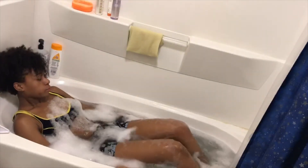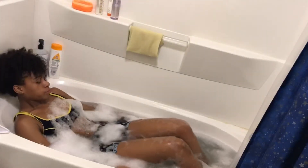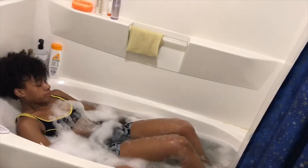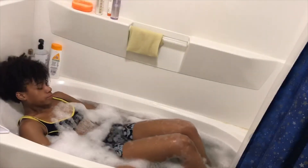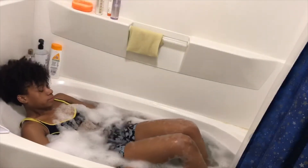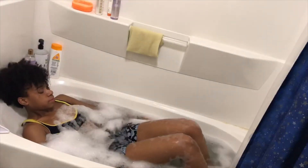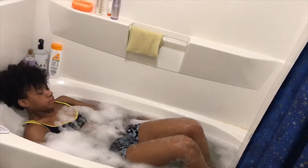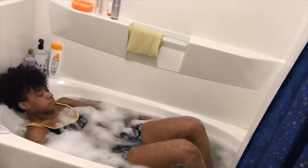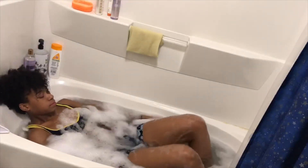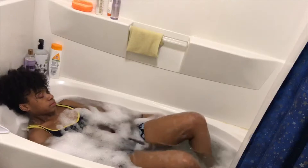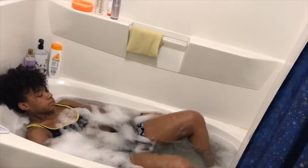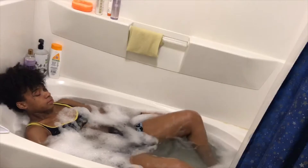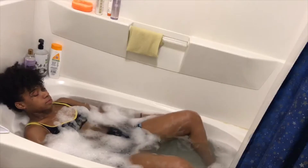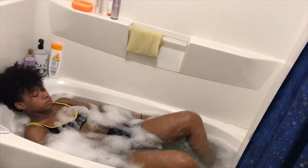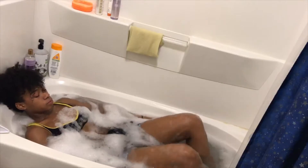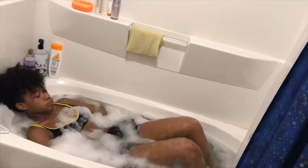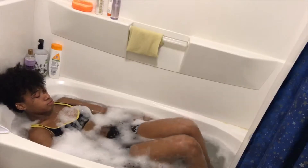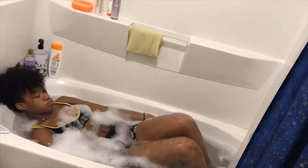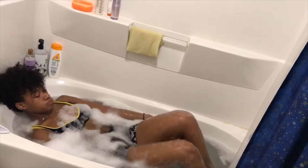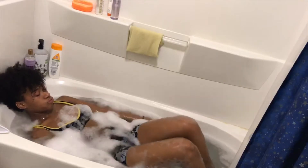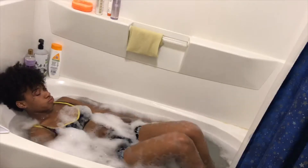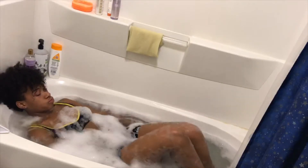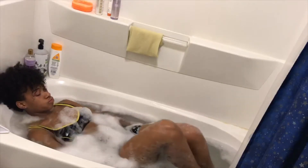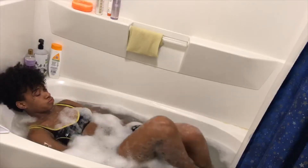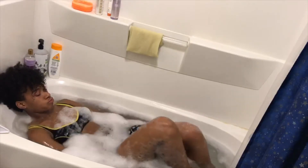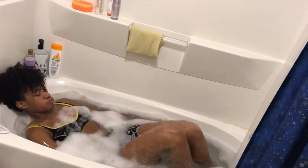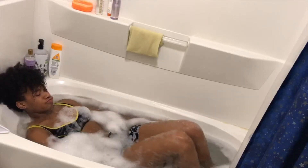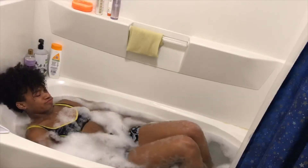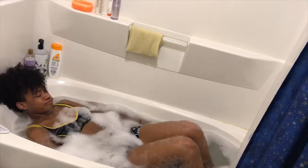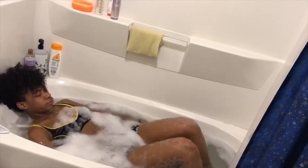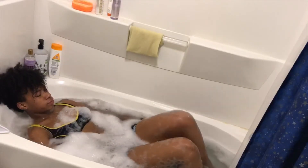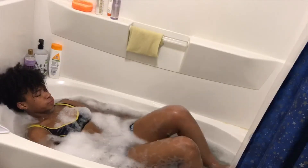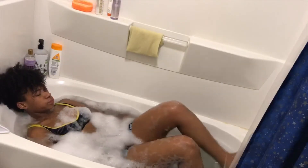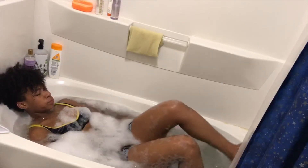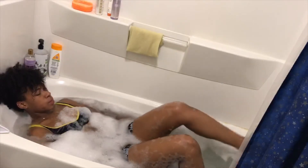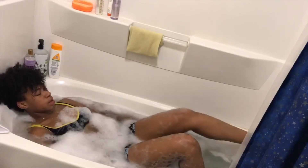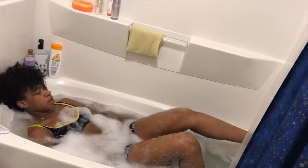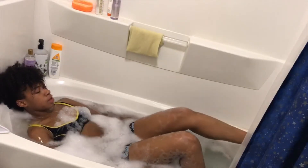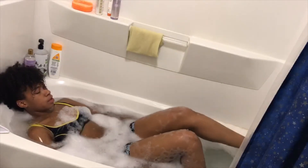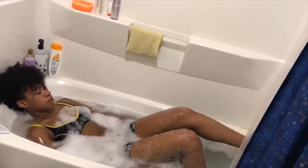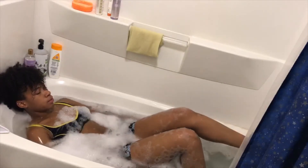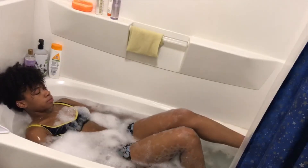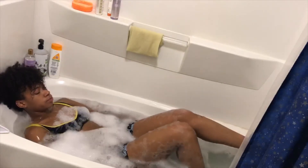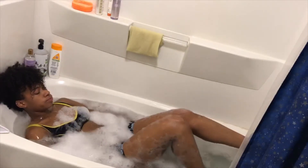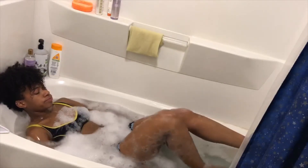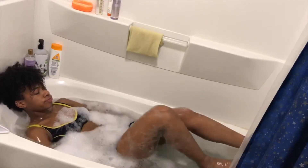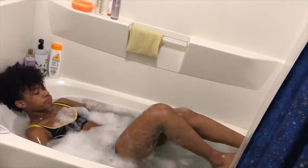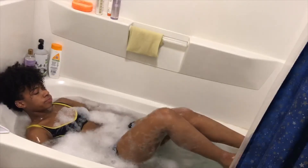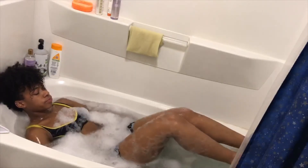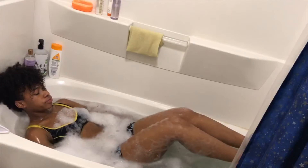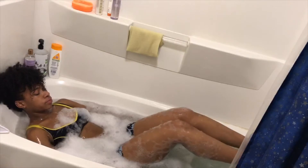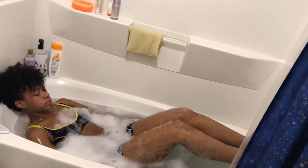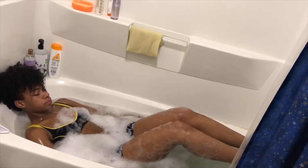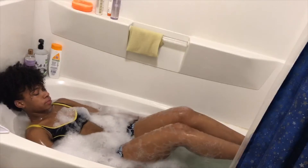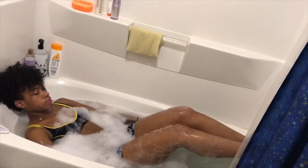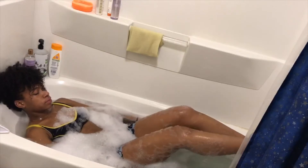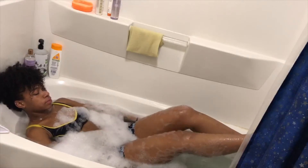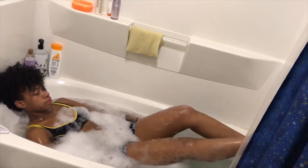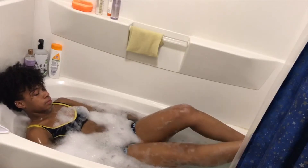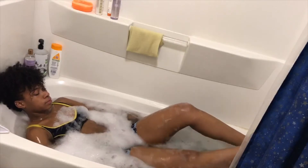did you know that when i feel i feel so deeply even